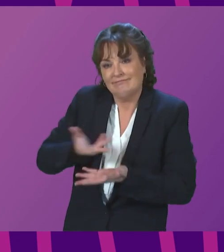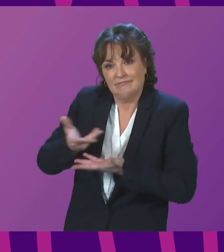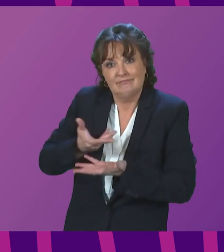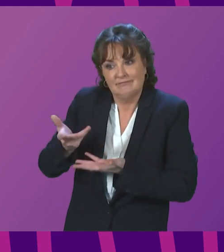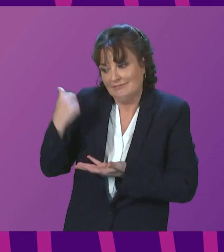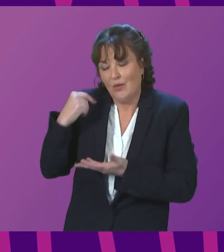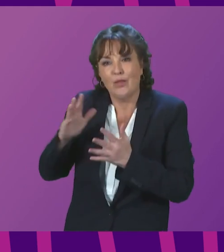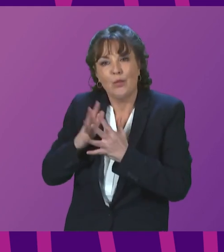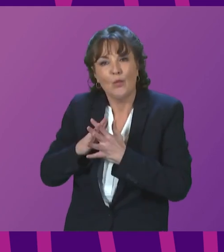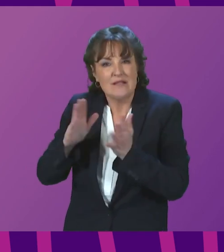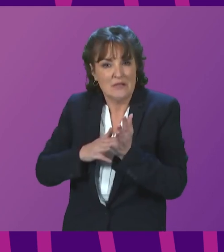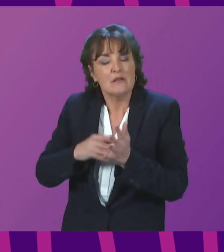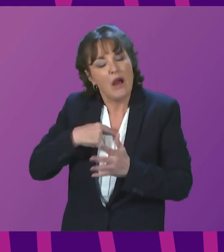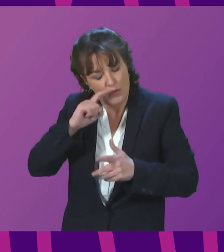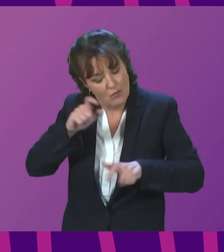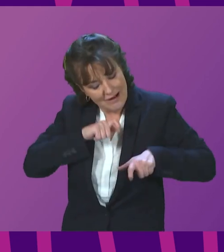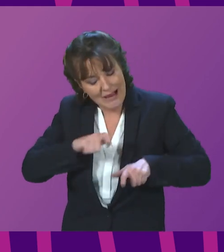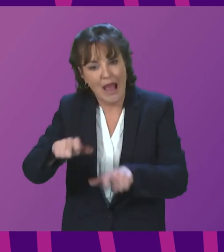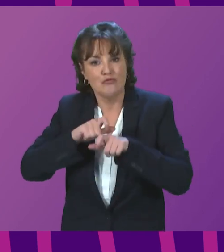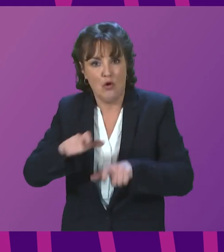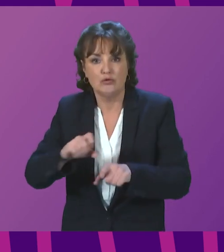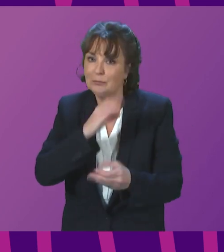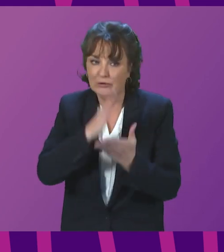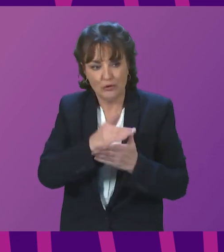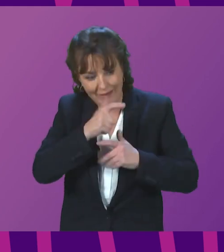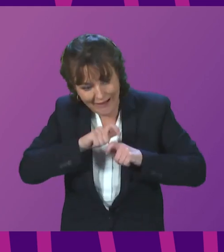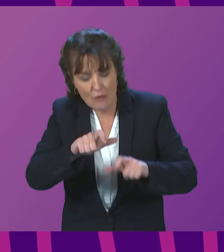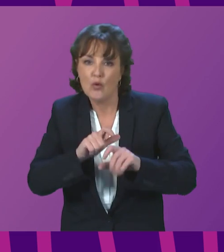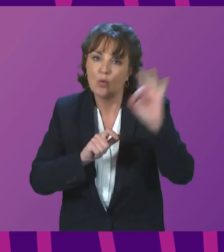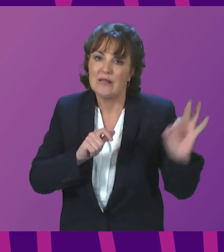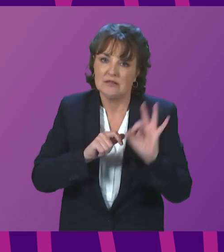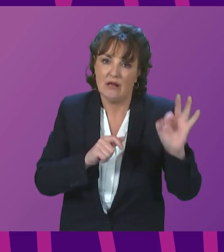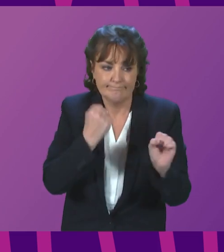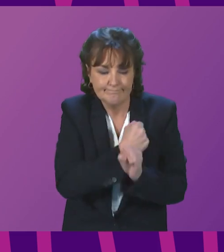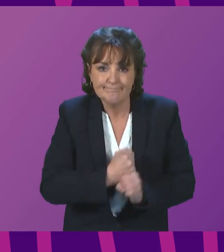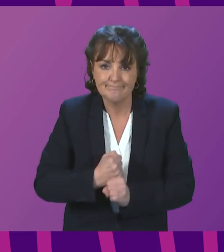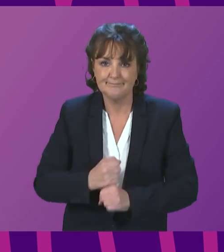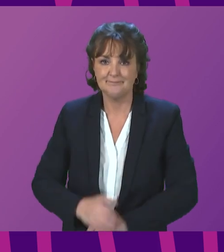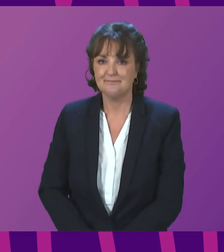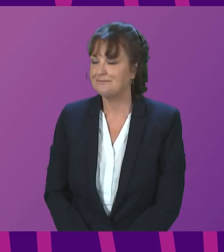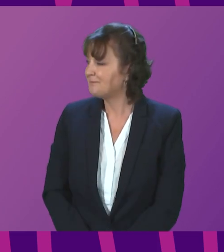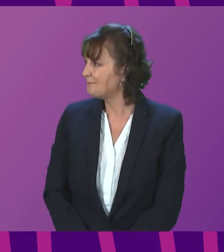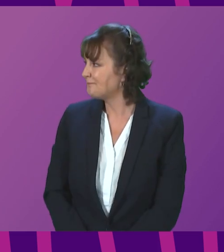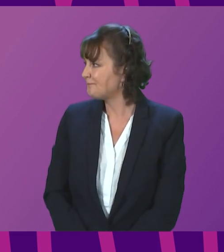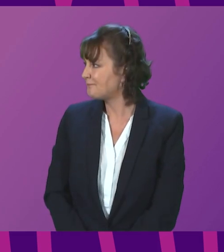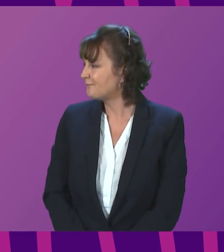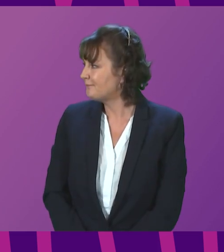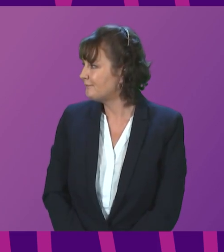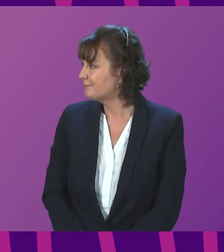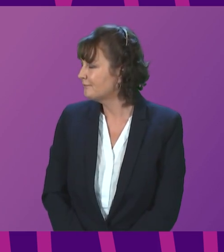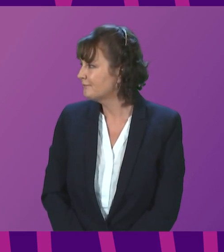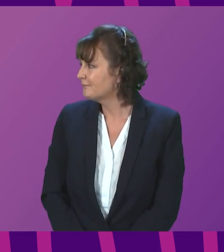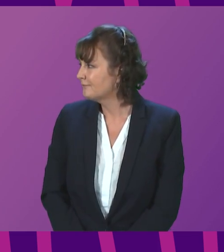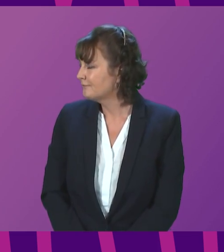we will continue to see that expertise applied in the Western Isles. Alexander Stewart. Thank you, Presiding